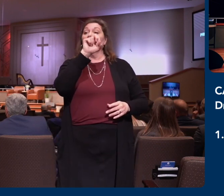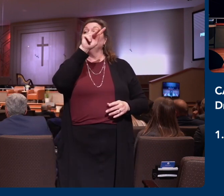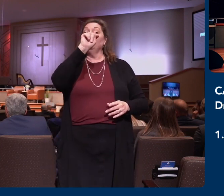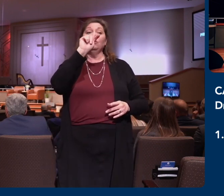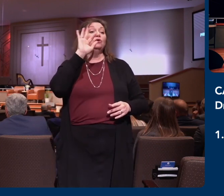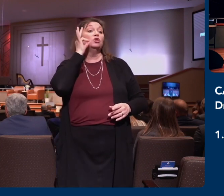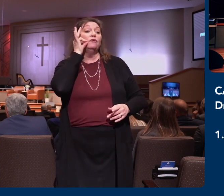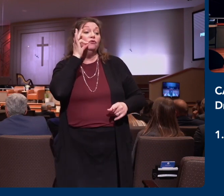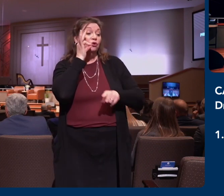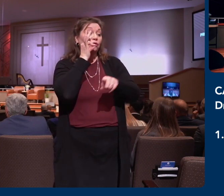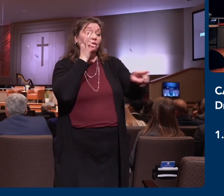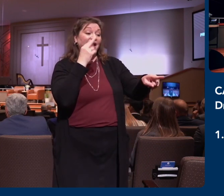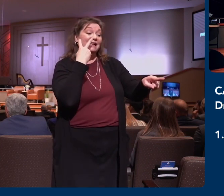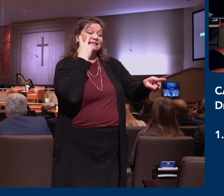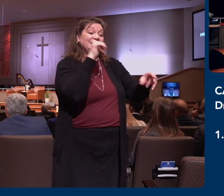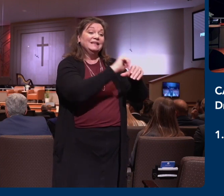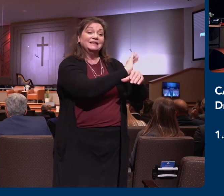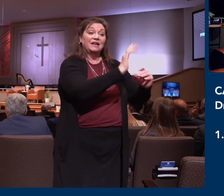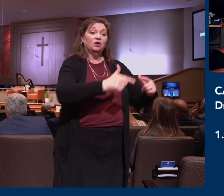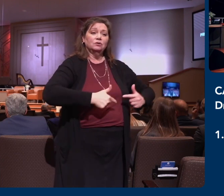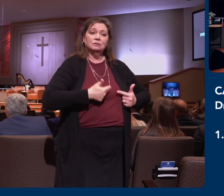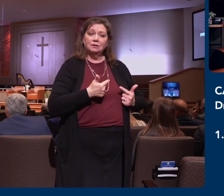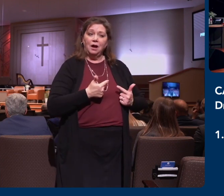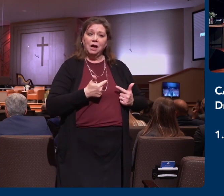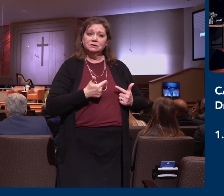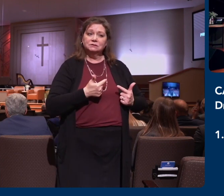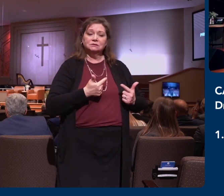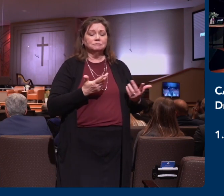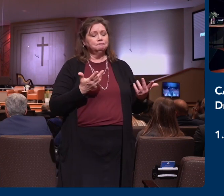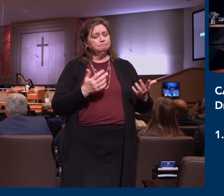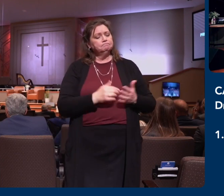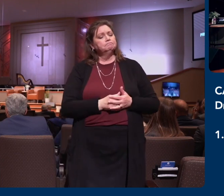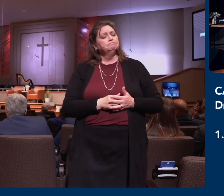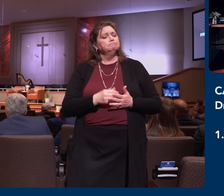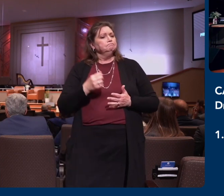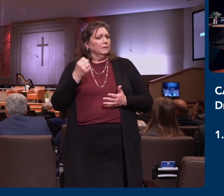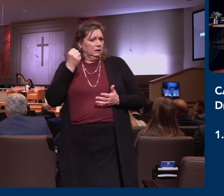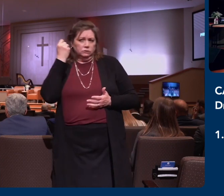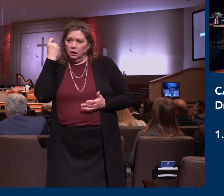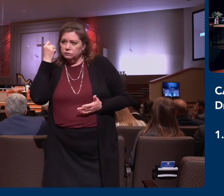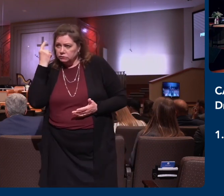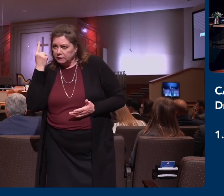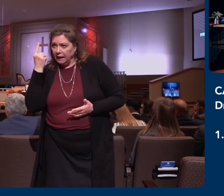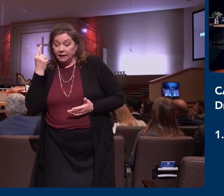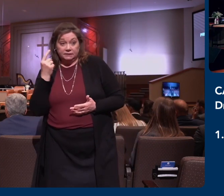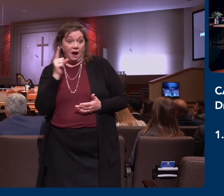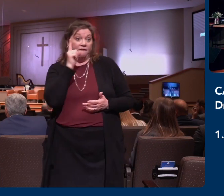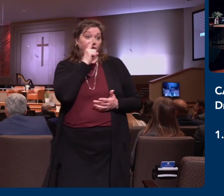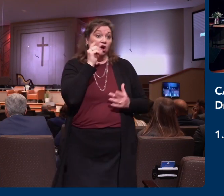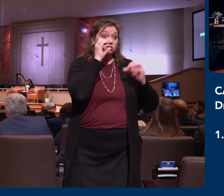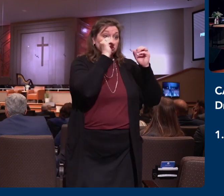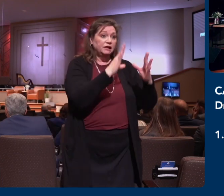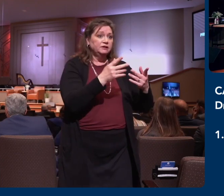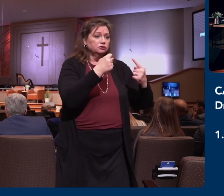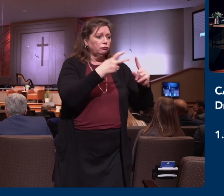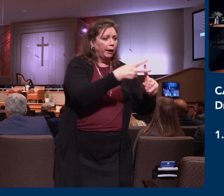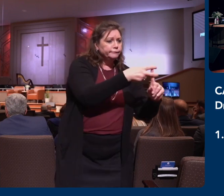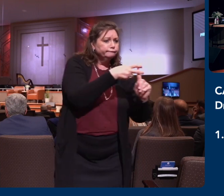listen, I want you to understand, Paul, these people are being pulled away by these false teachers. He said, I also want you to know what they're doing for the cause of the gospel of Jesus Christ